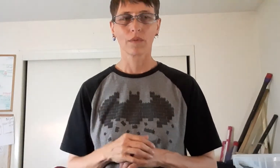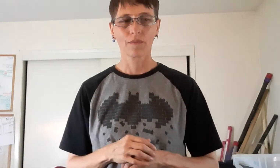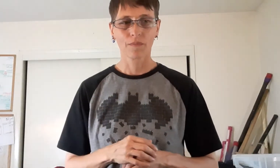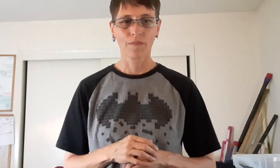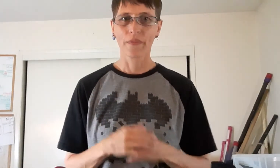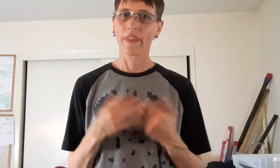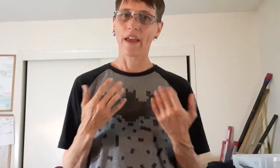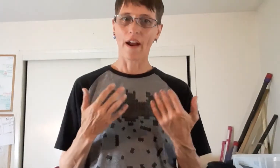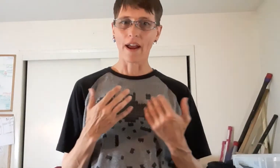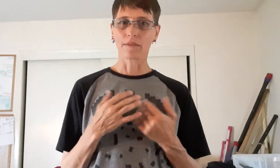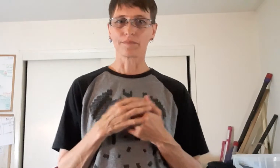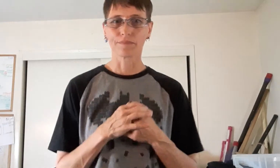All right.